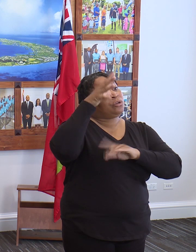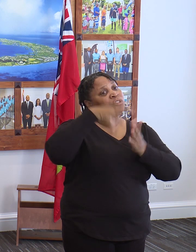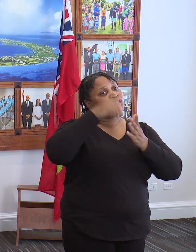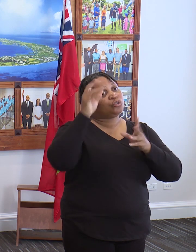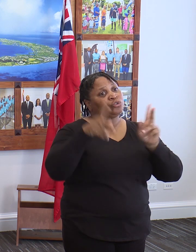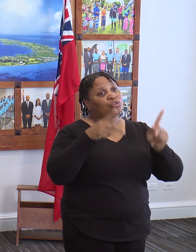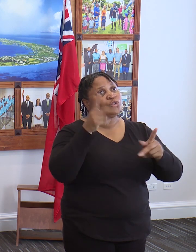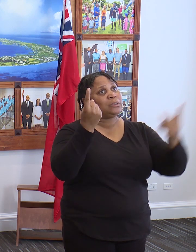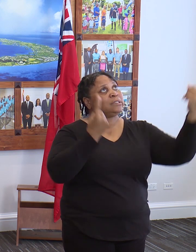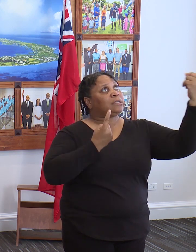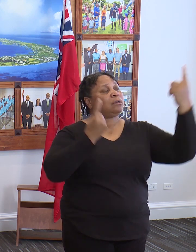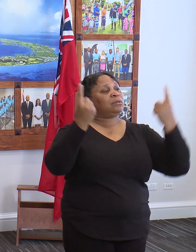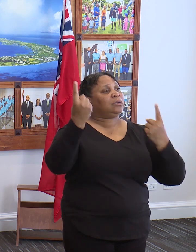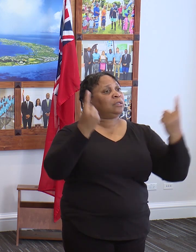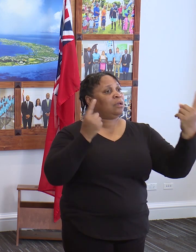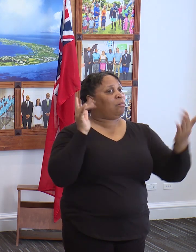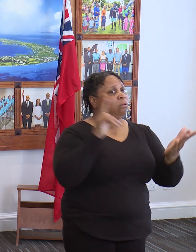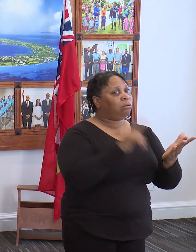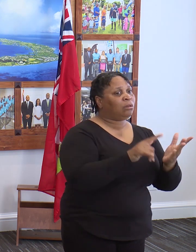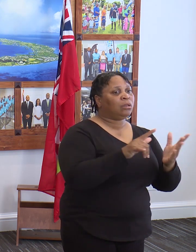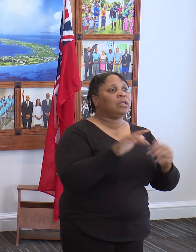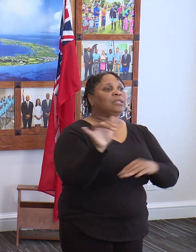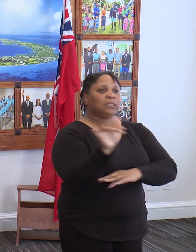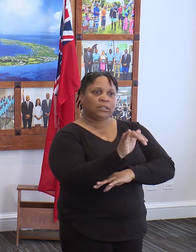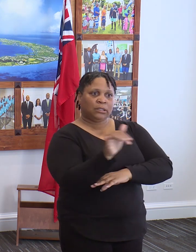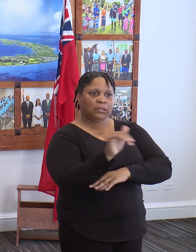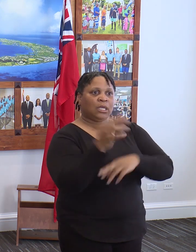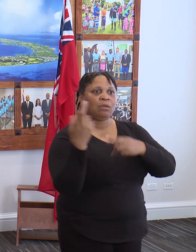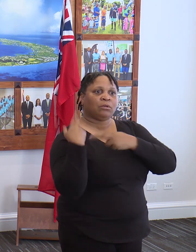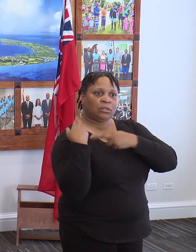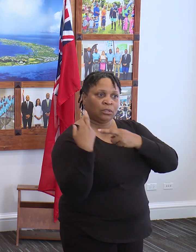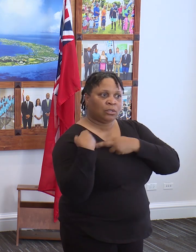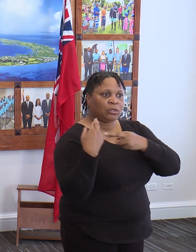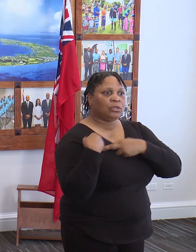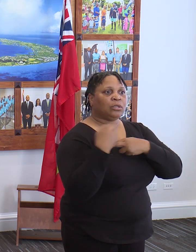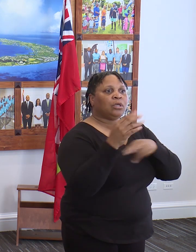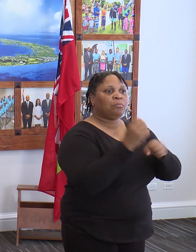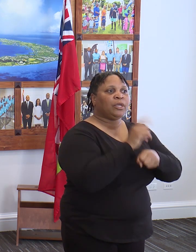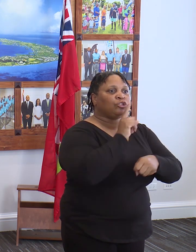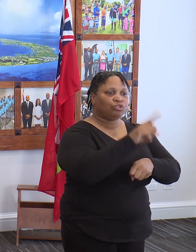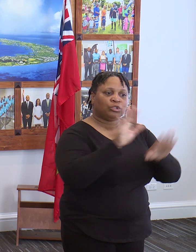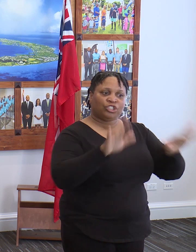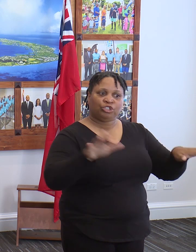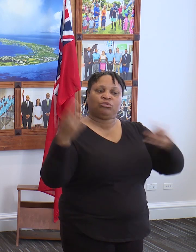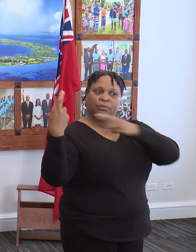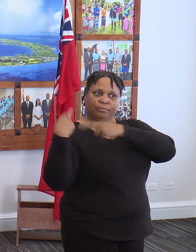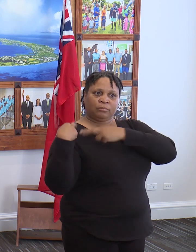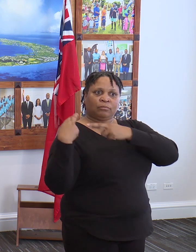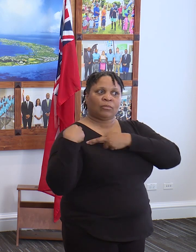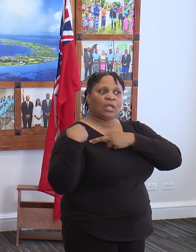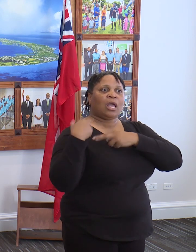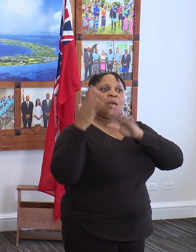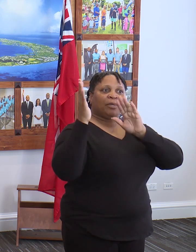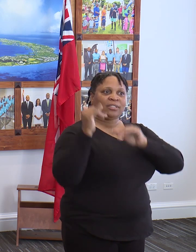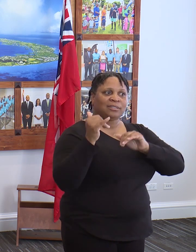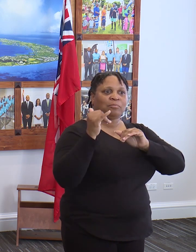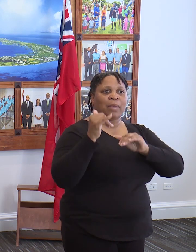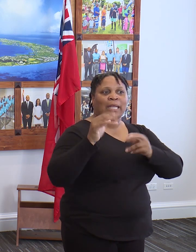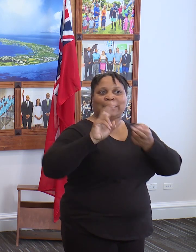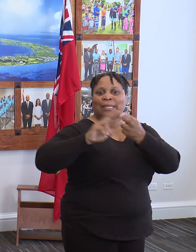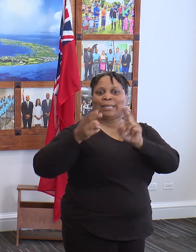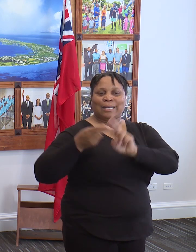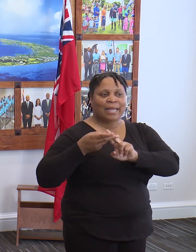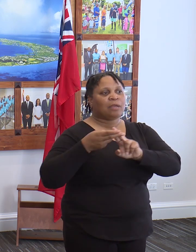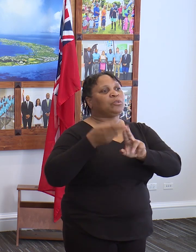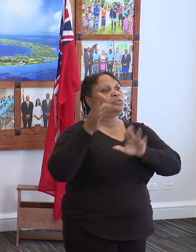students returning are going to do their part to make sure their children are doing their part. I'm going to expect neighbors to do their part